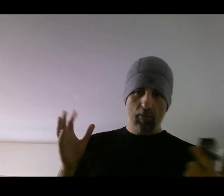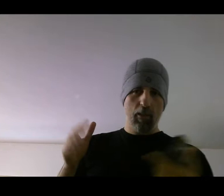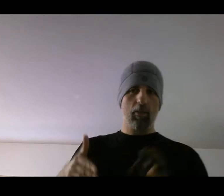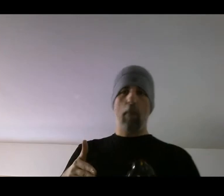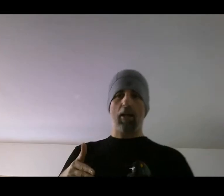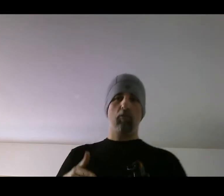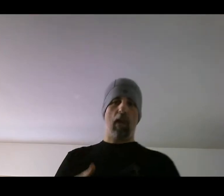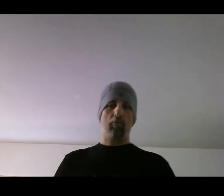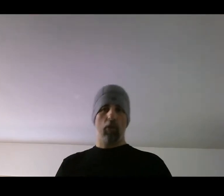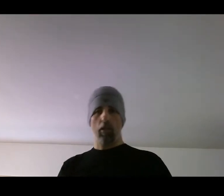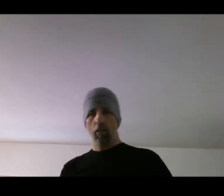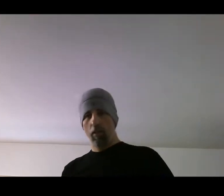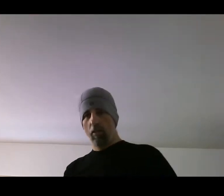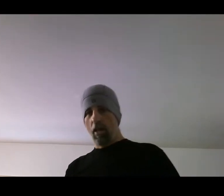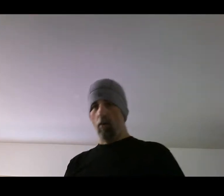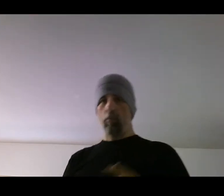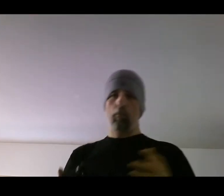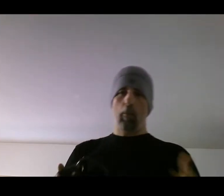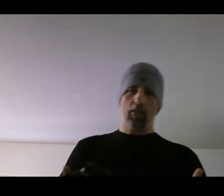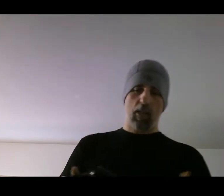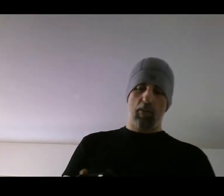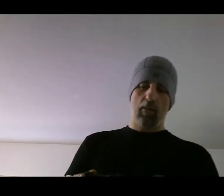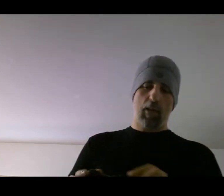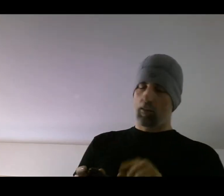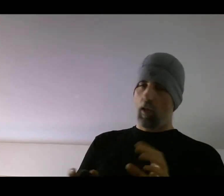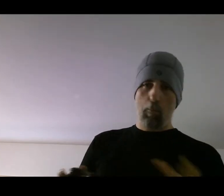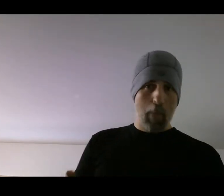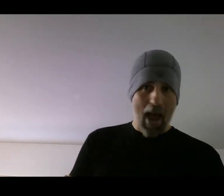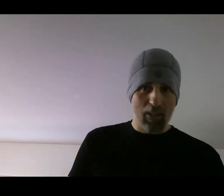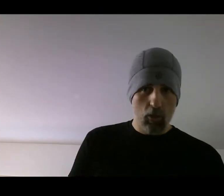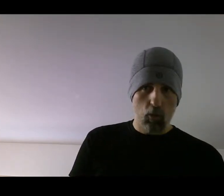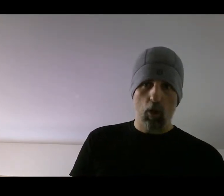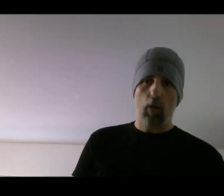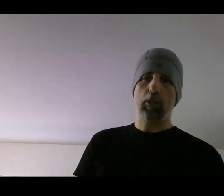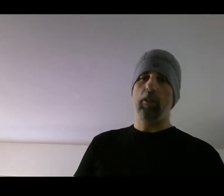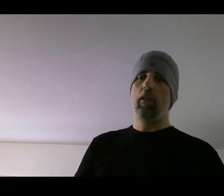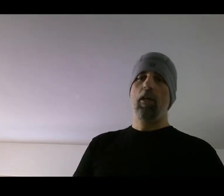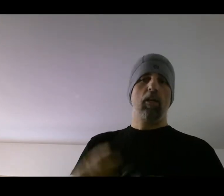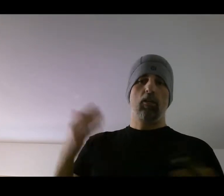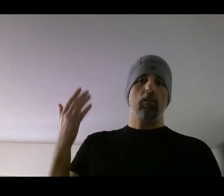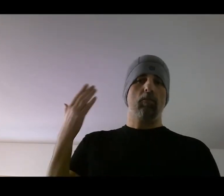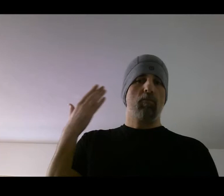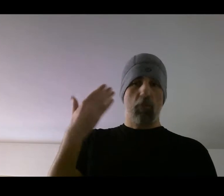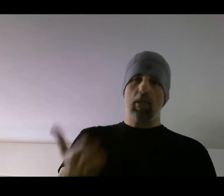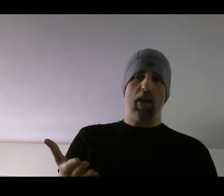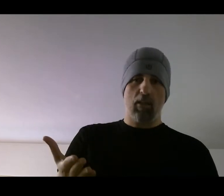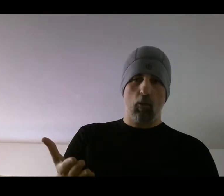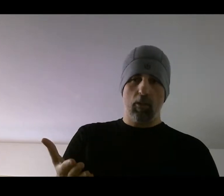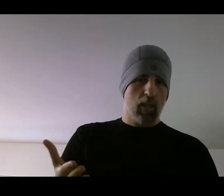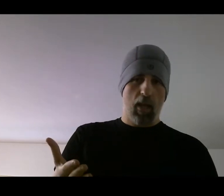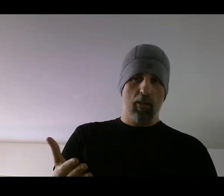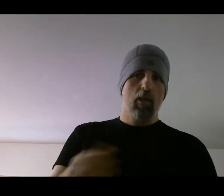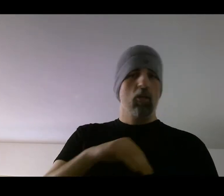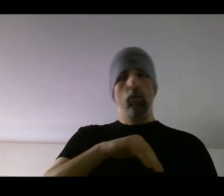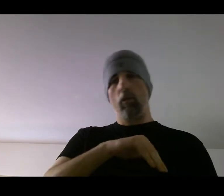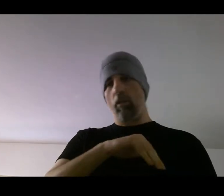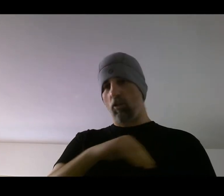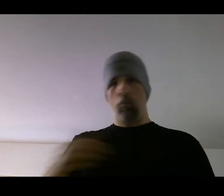and you're back to flat footed. Now people might say that that's a bad control option. Through testing, once again, you can explore